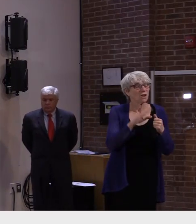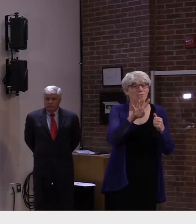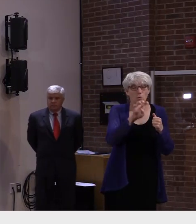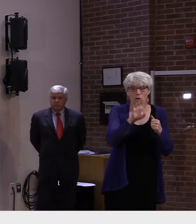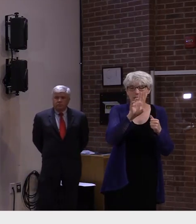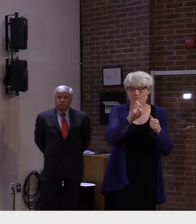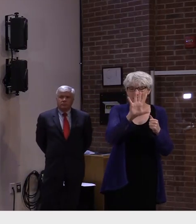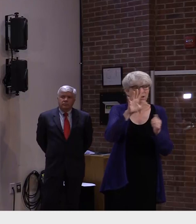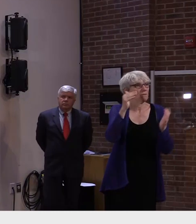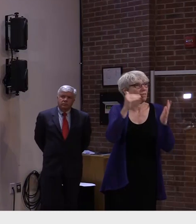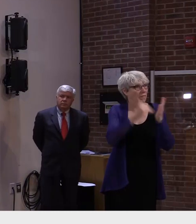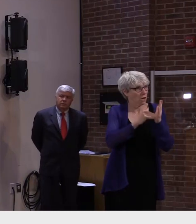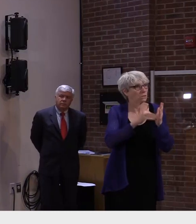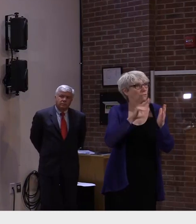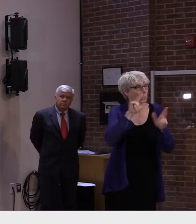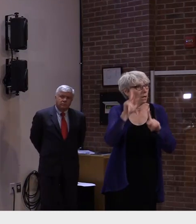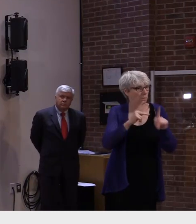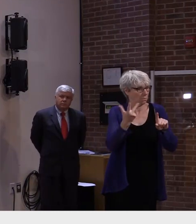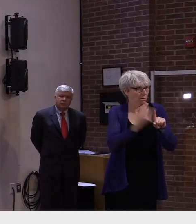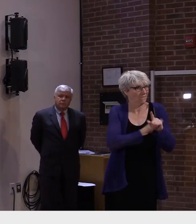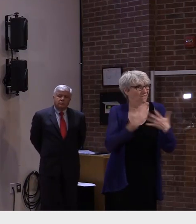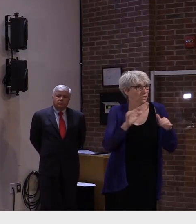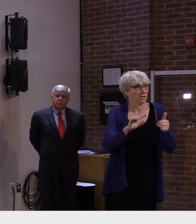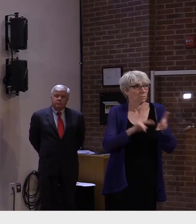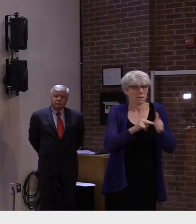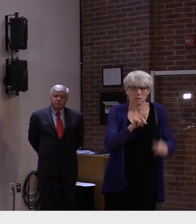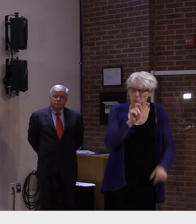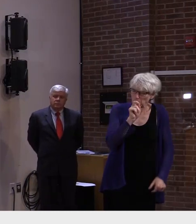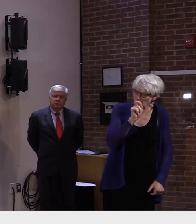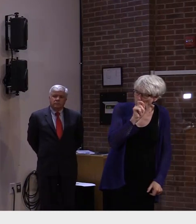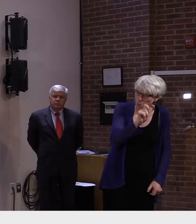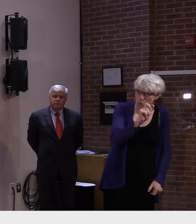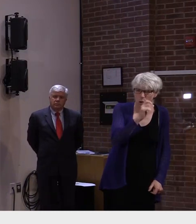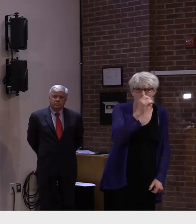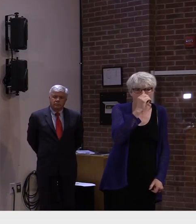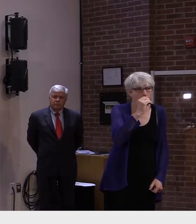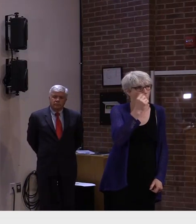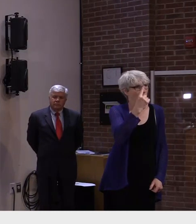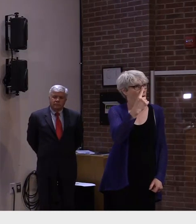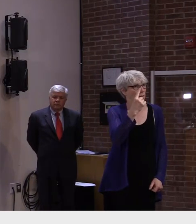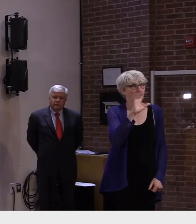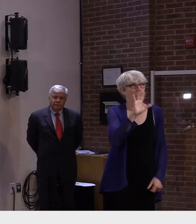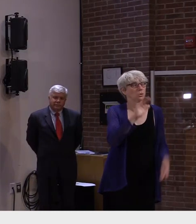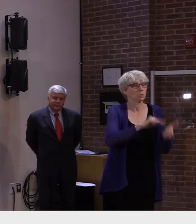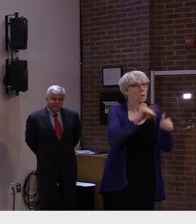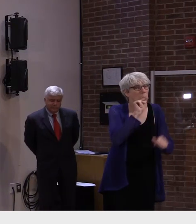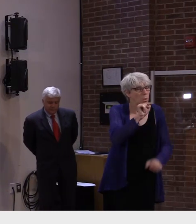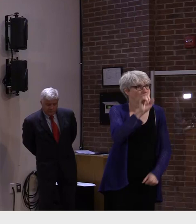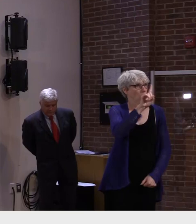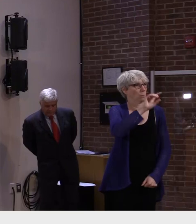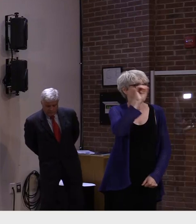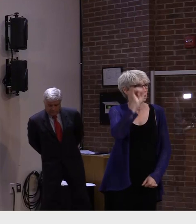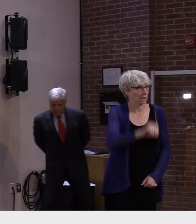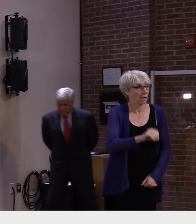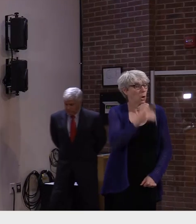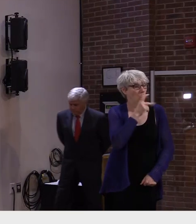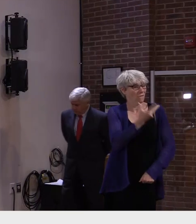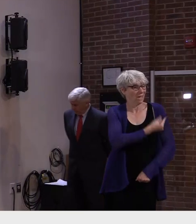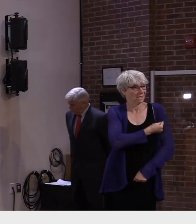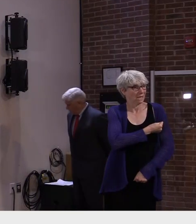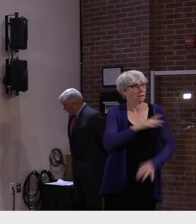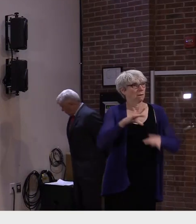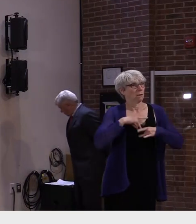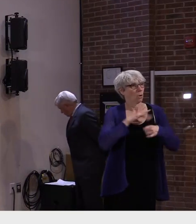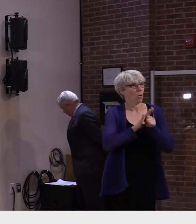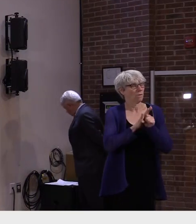that means less than 0.1 of those who have been vaccinated so does